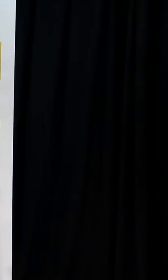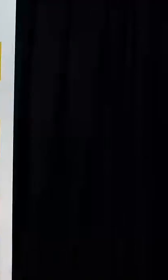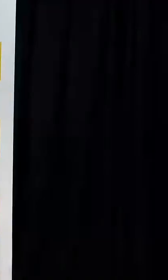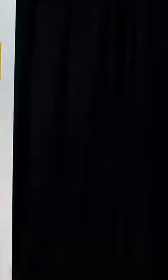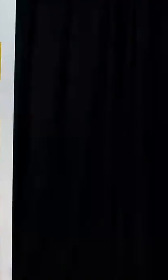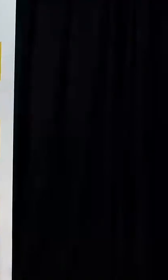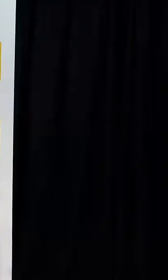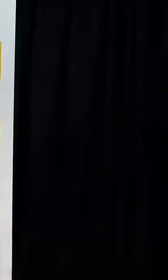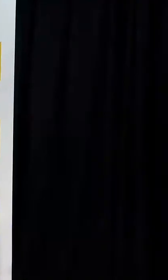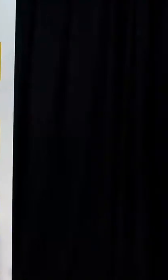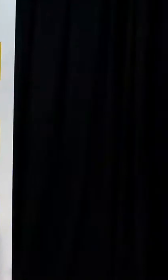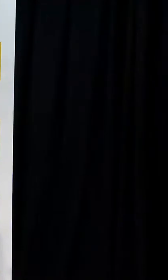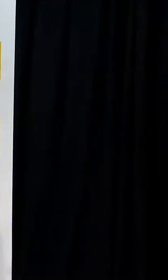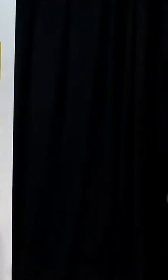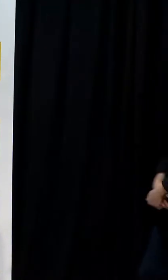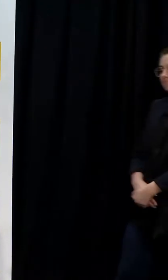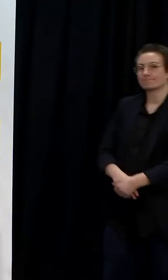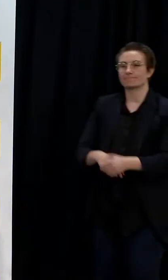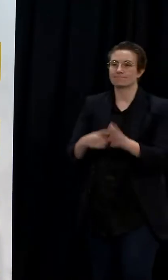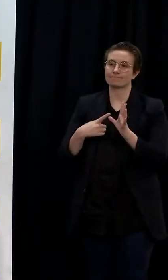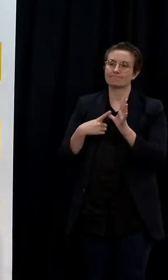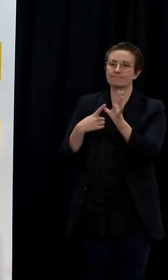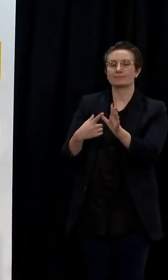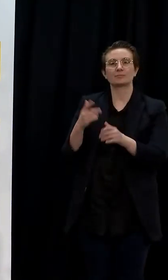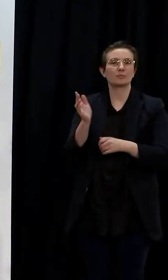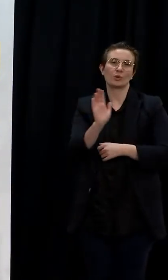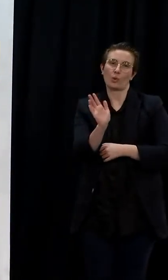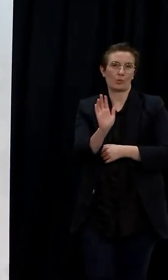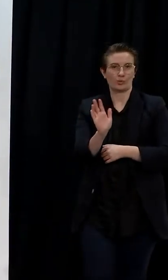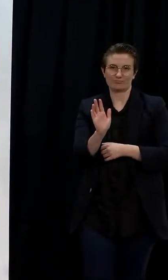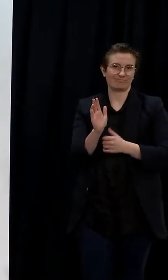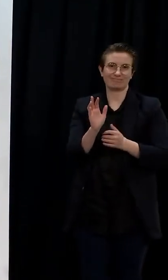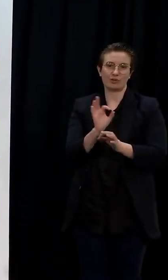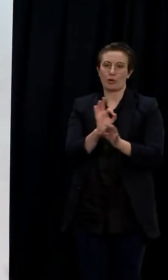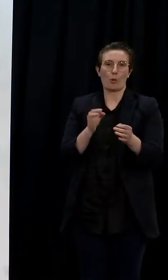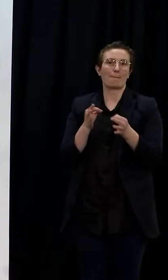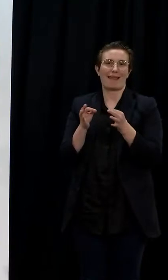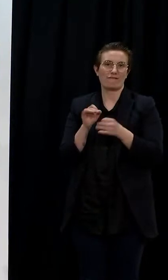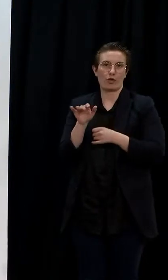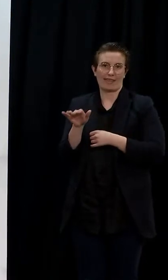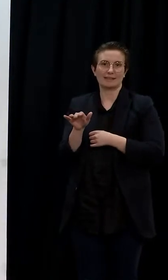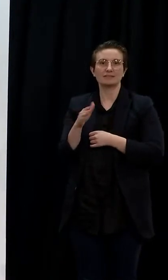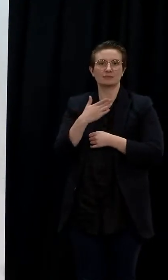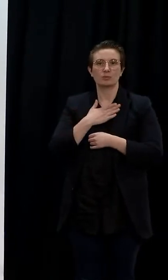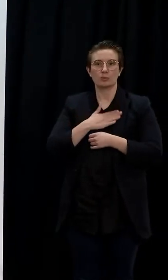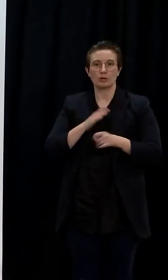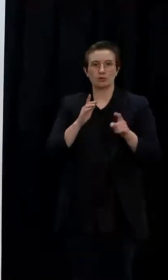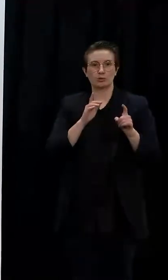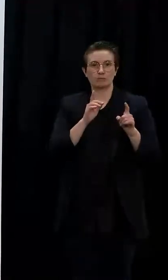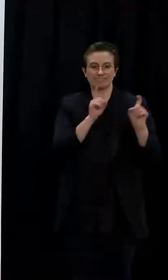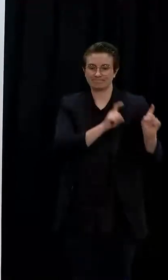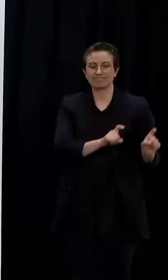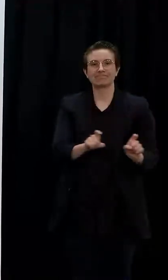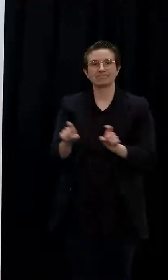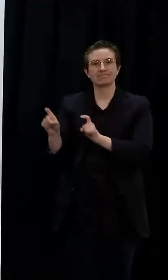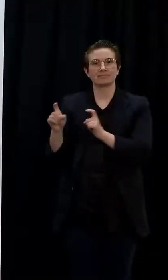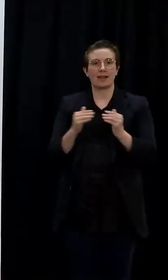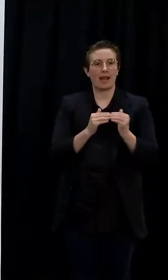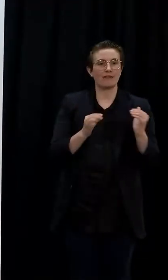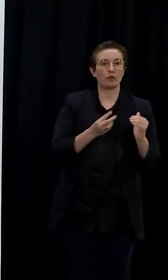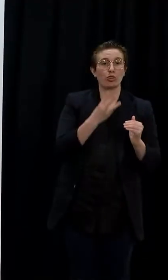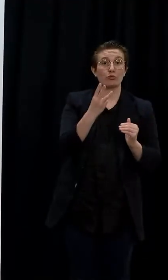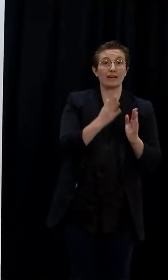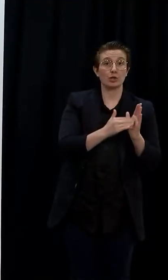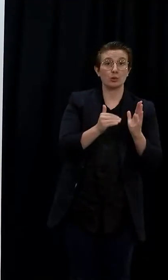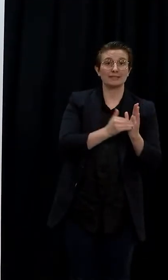review for all of New Zealand through to Monday and one of the reasons for that is of course while we have